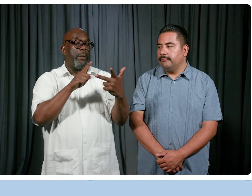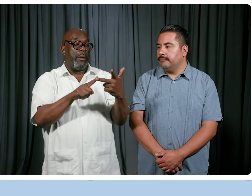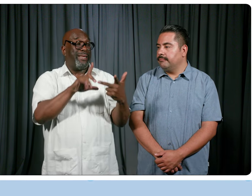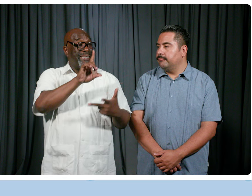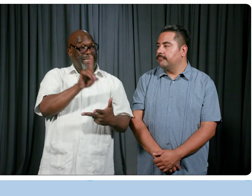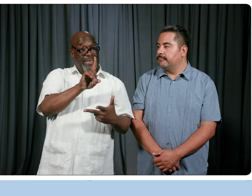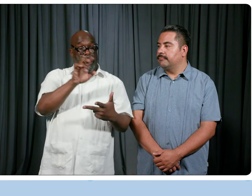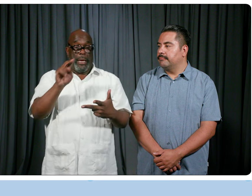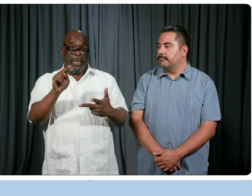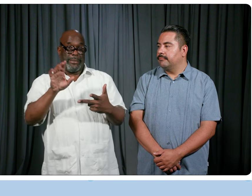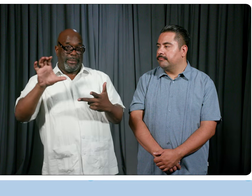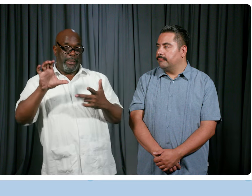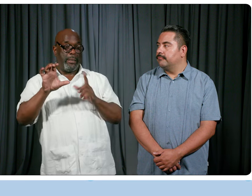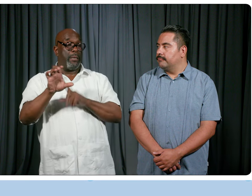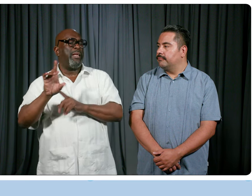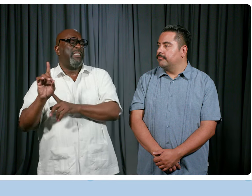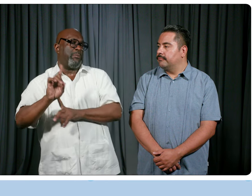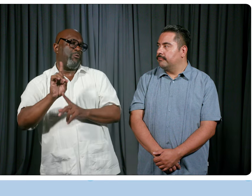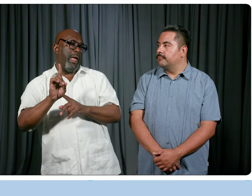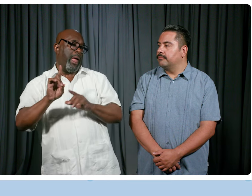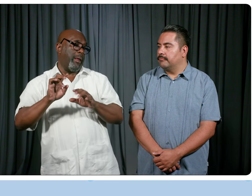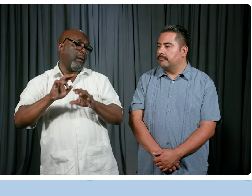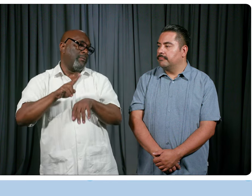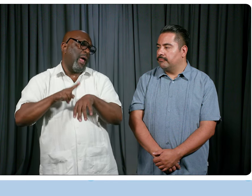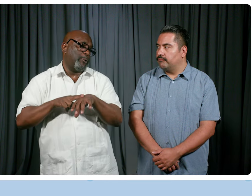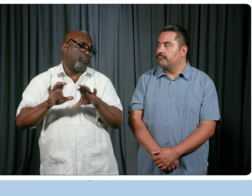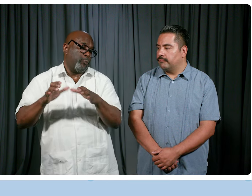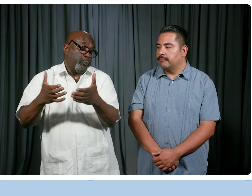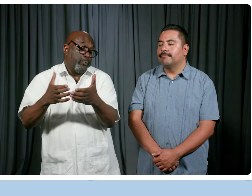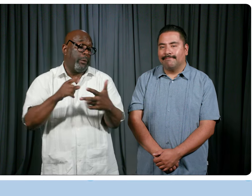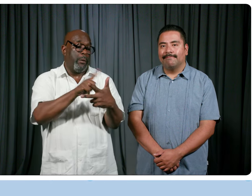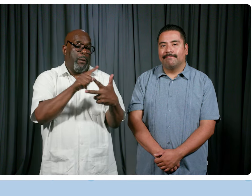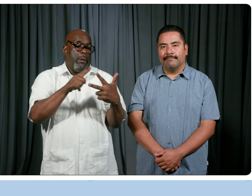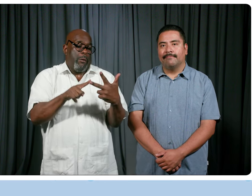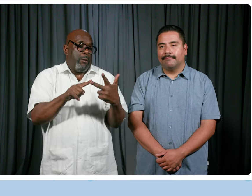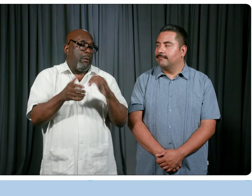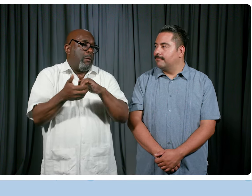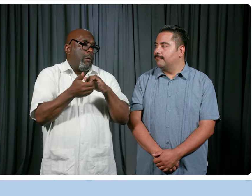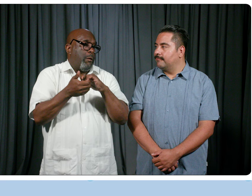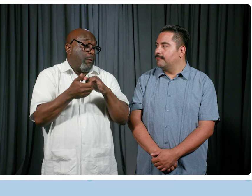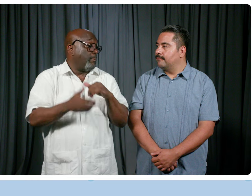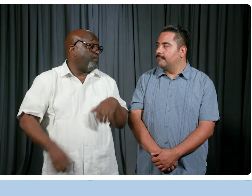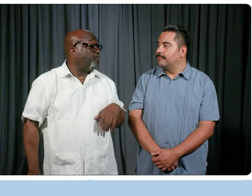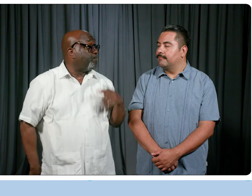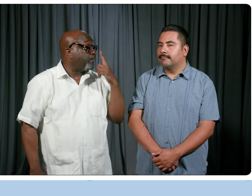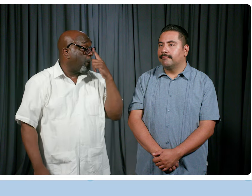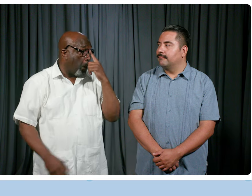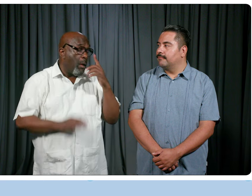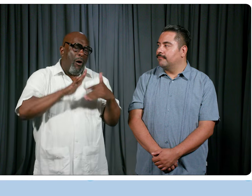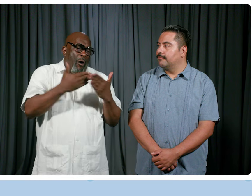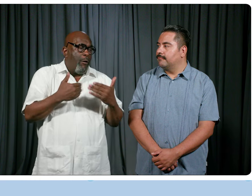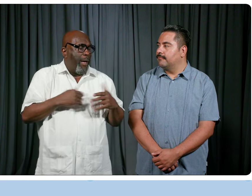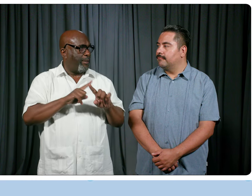have the DNC, which is the partisan Democratic National Committee. So there's the three main groups that work very closely in concert. Right. Right.